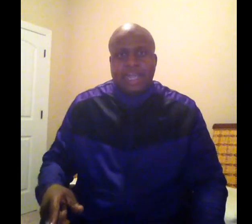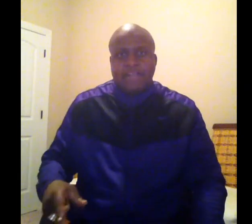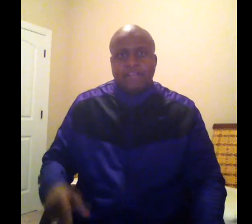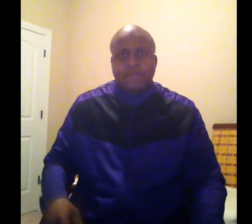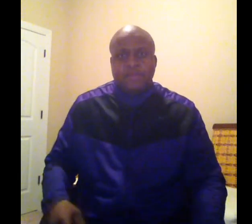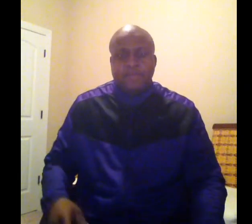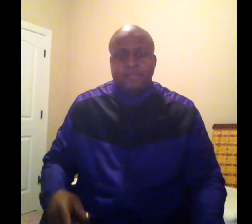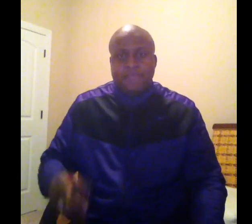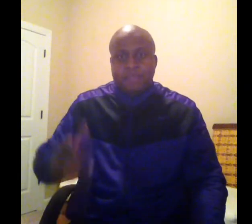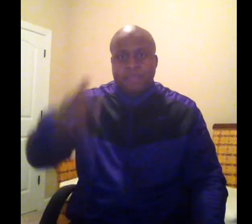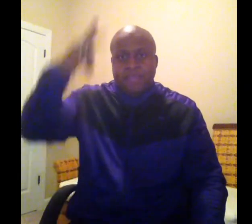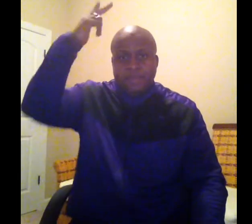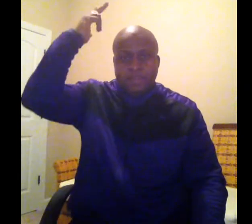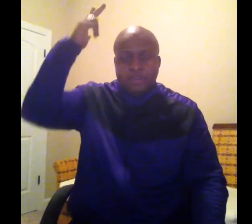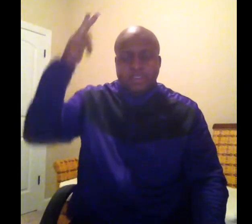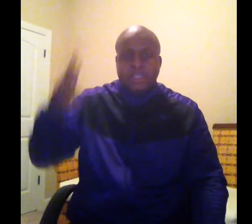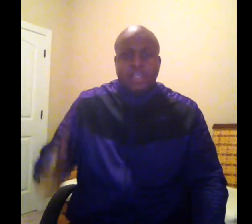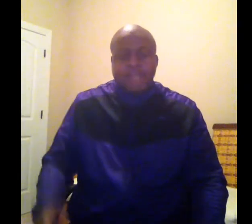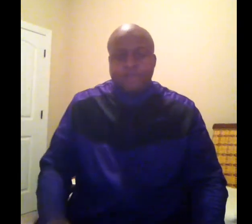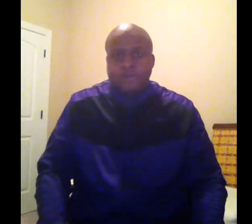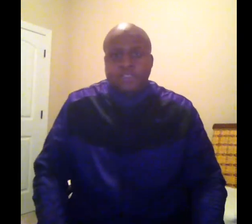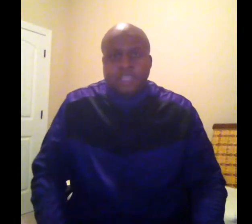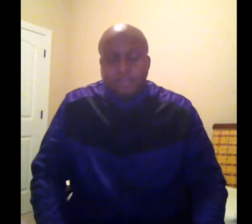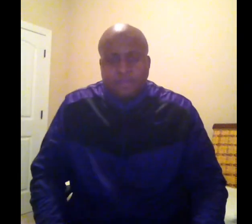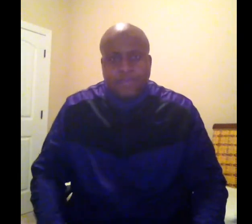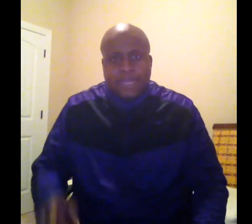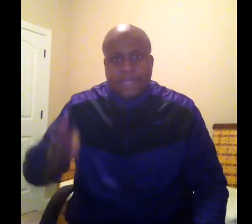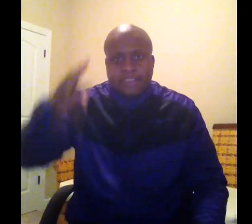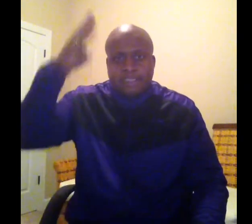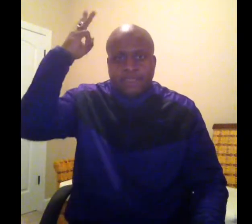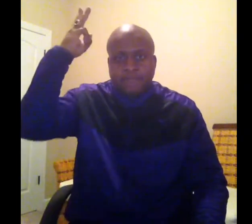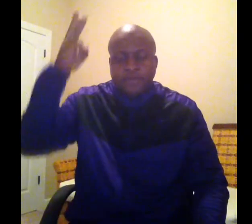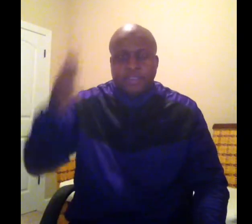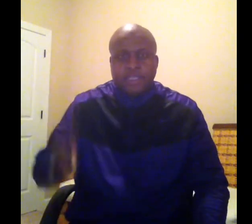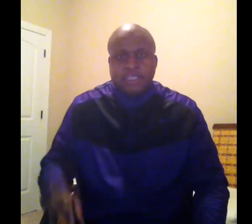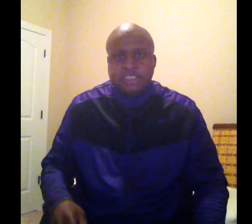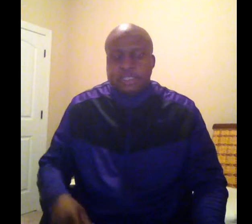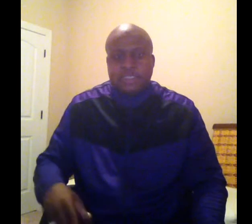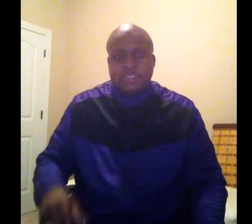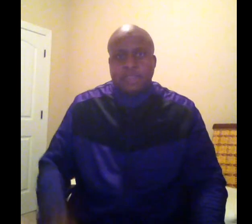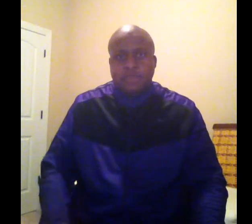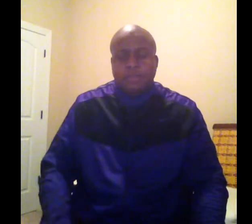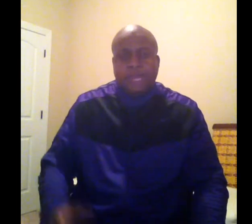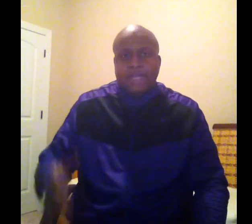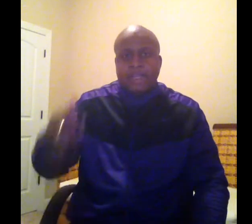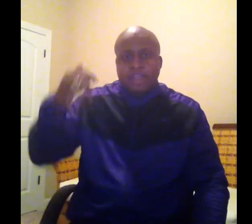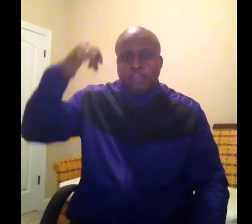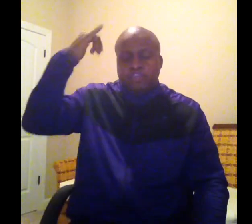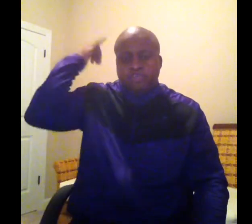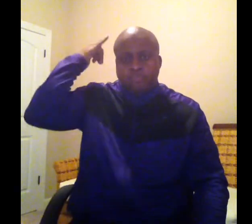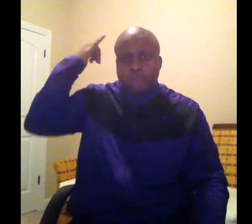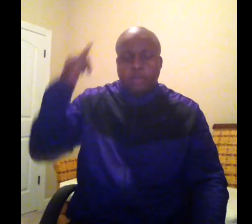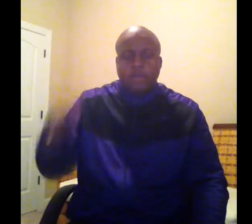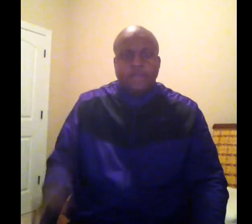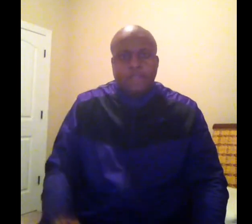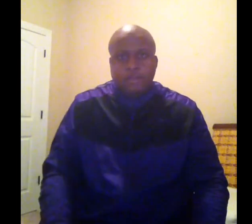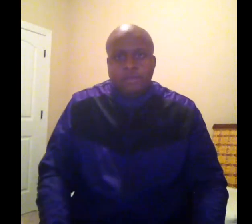that you didn't meet. Maybe it was adversity in your finances, adversity, sickness in your body, struggle in your